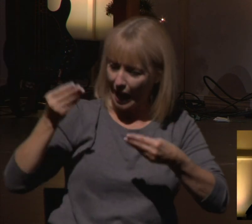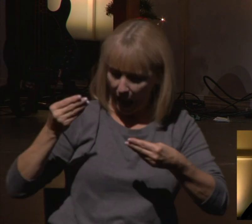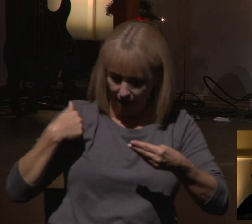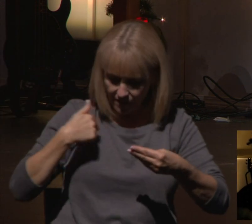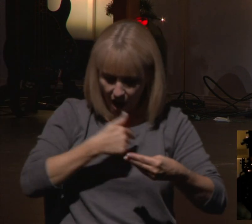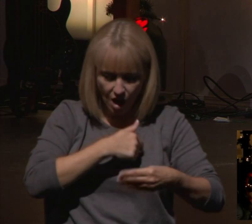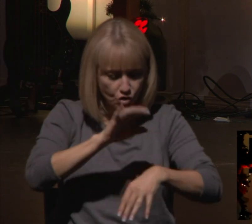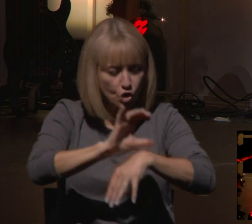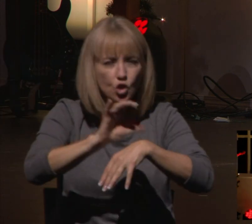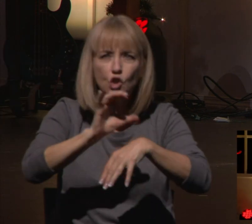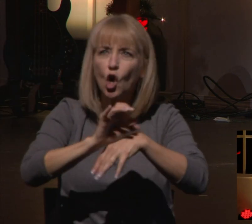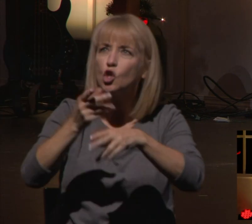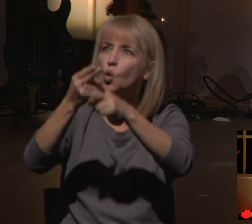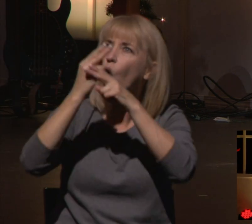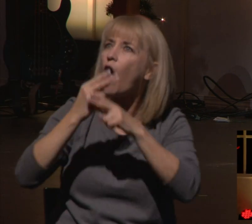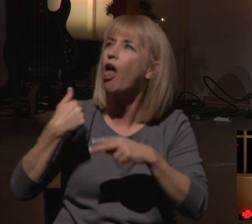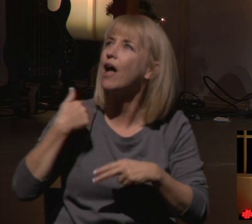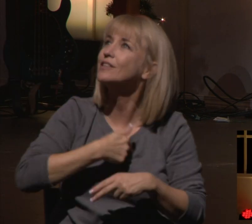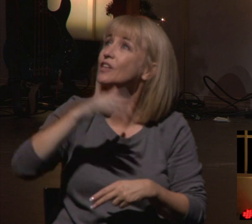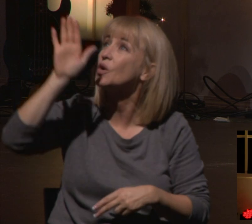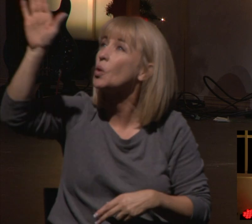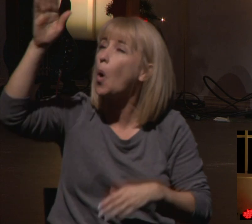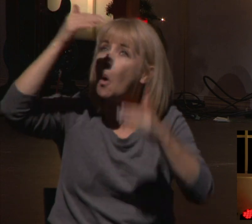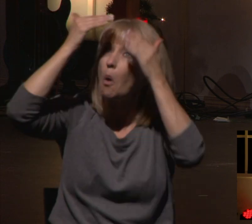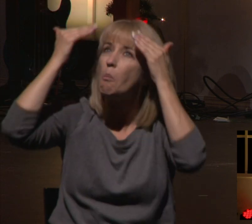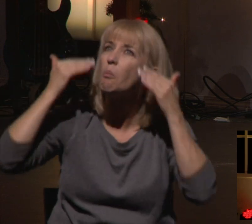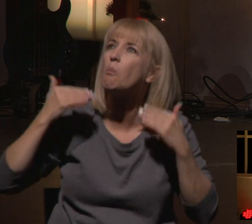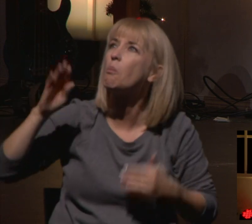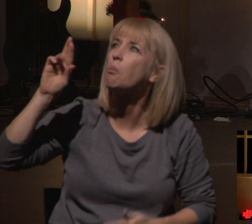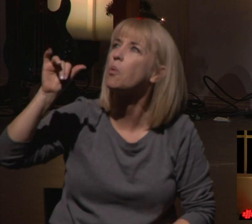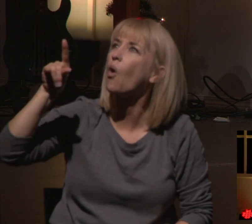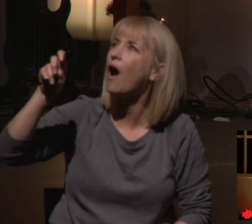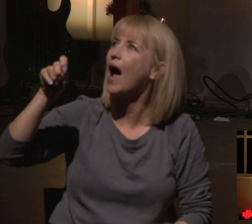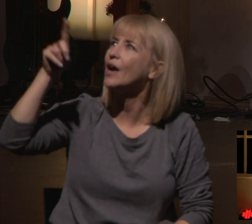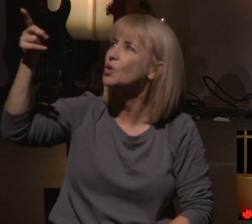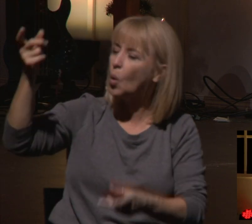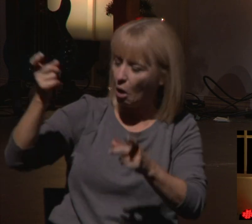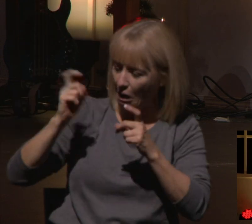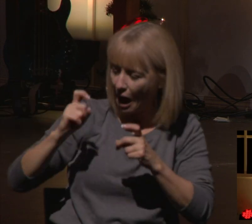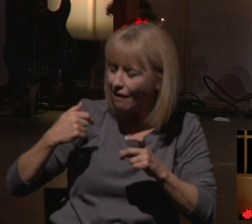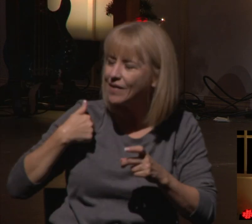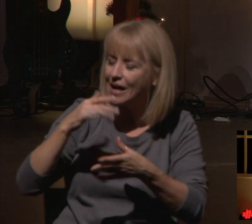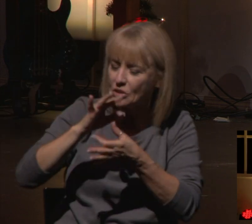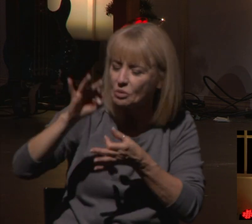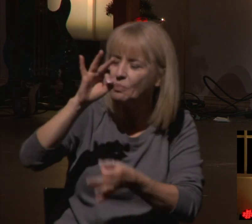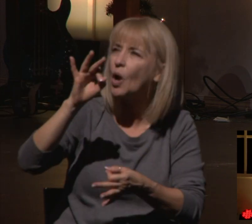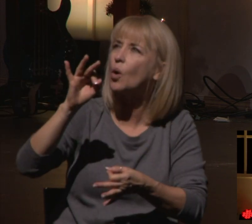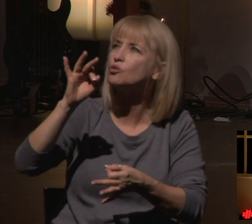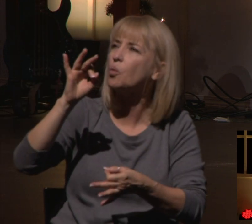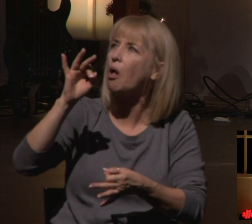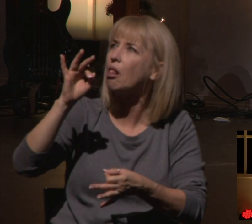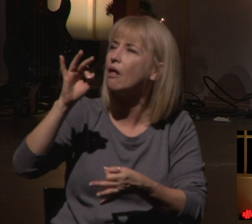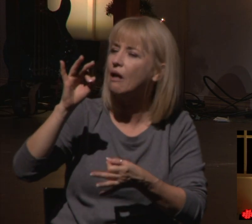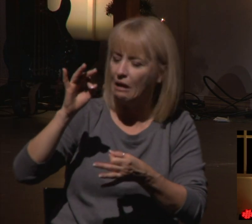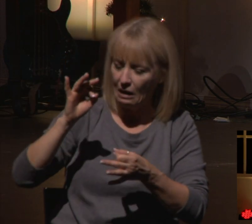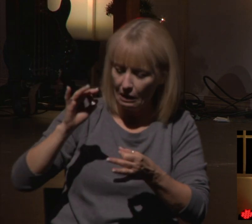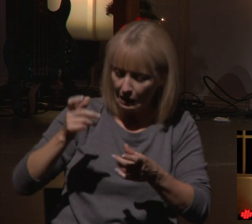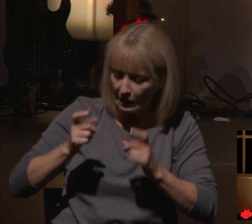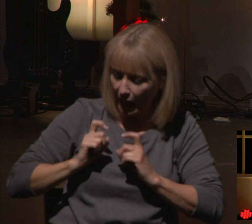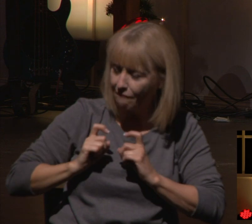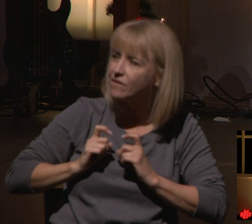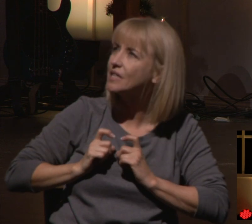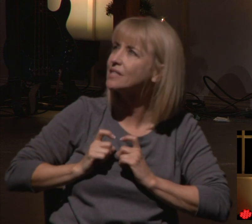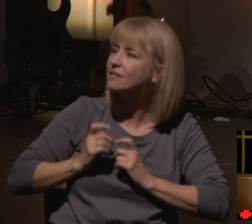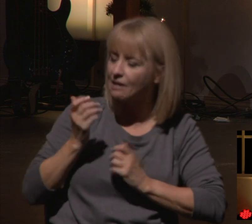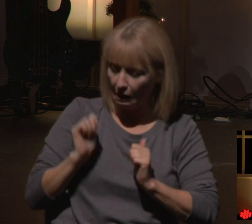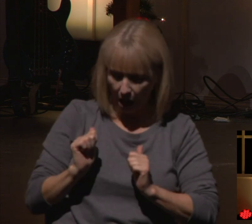That you called us together and you gave us gifts and you gave us spiritual gifts and abilities and talents to take care of each other and to be